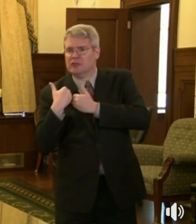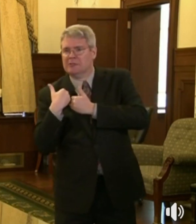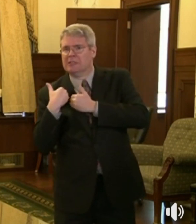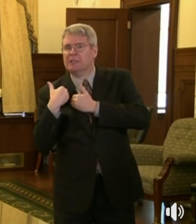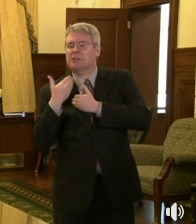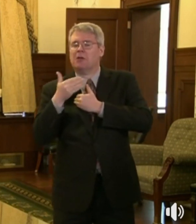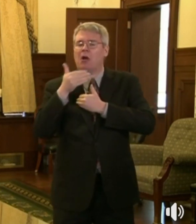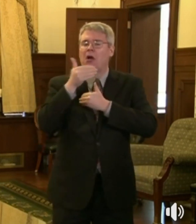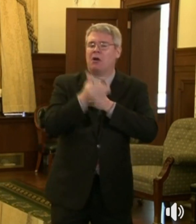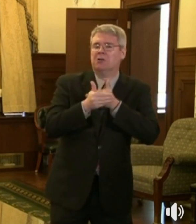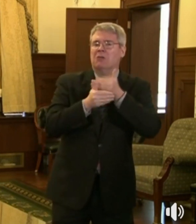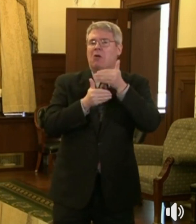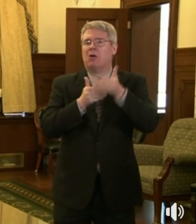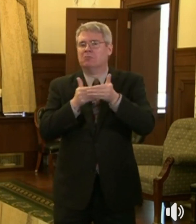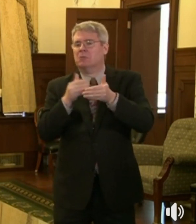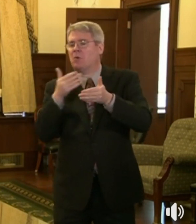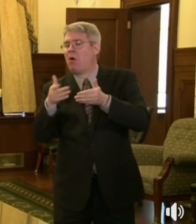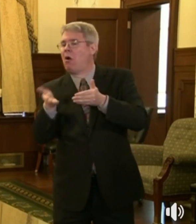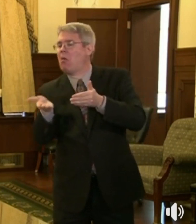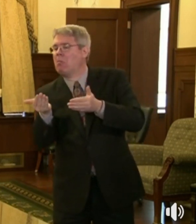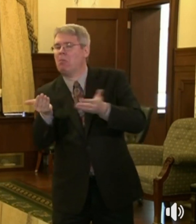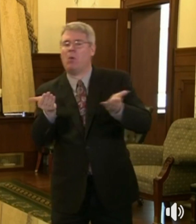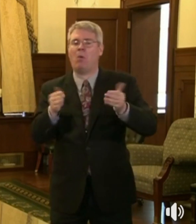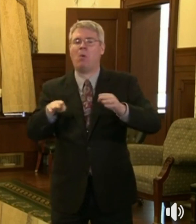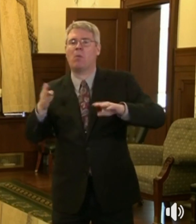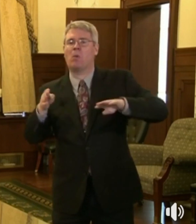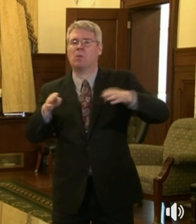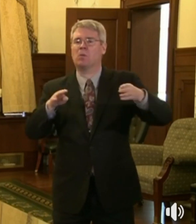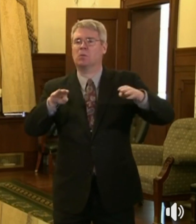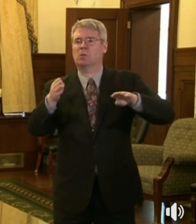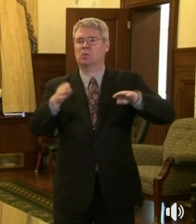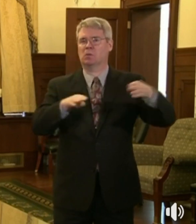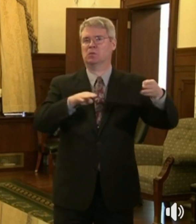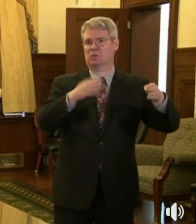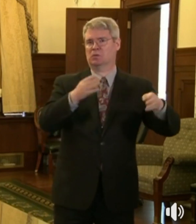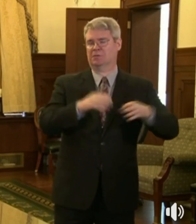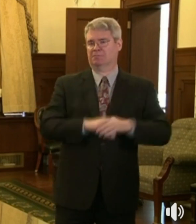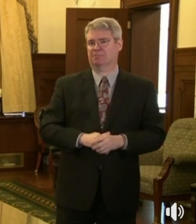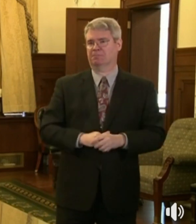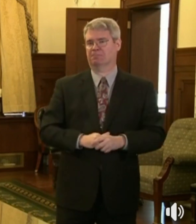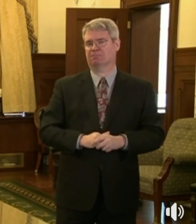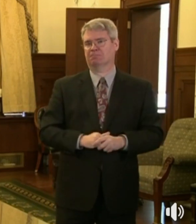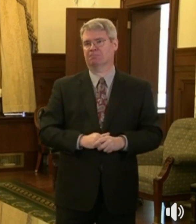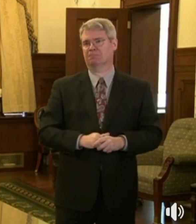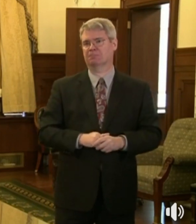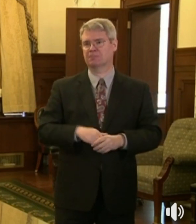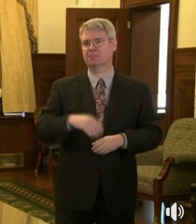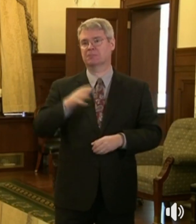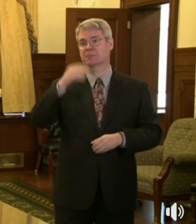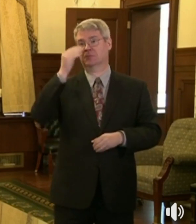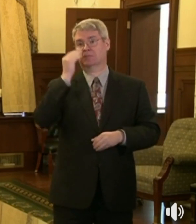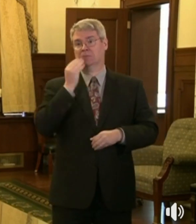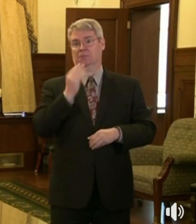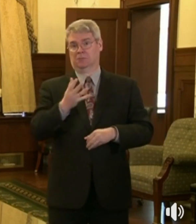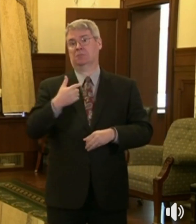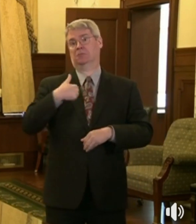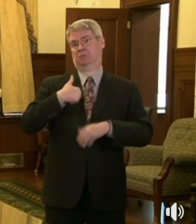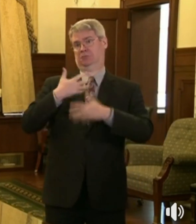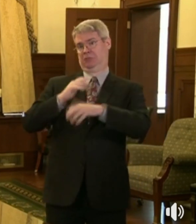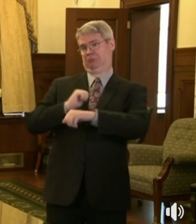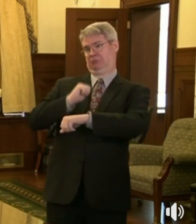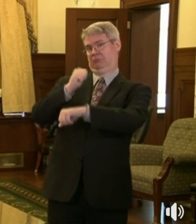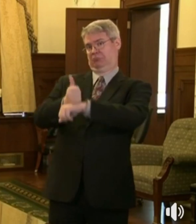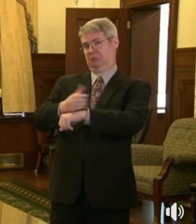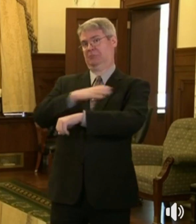President recommends. I am happy to announce today that I have assembled a group of business leaders in Idaho to help us chart our